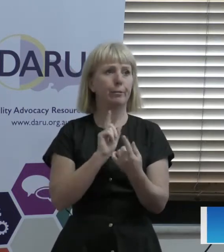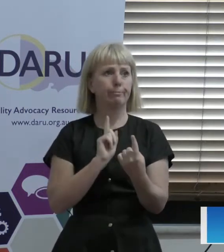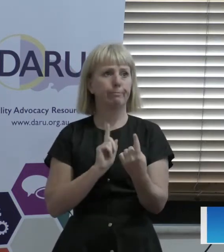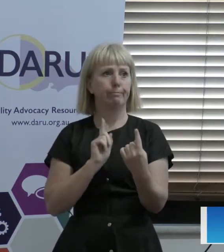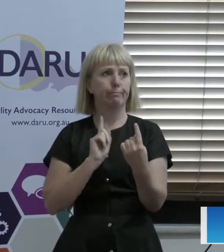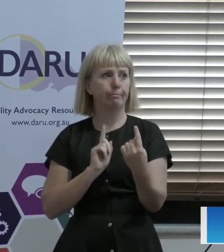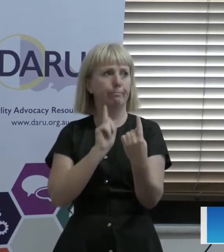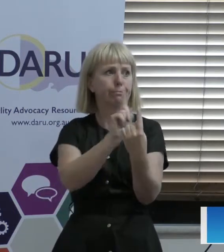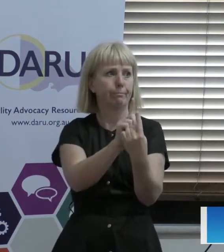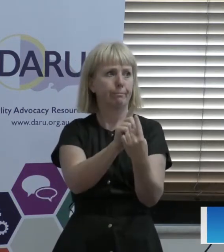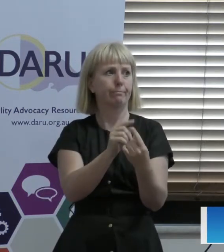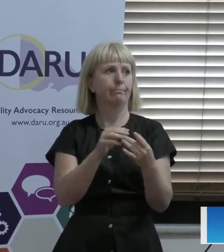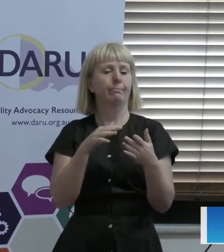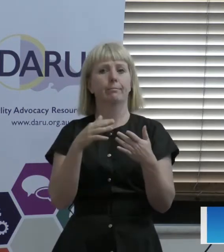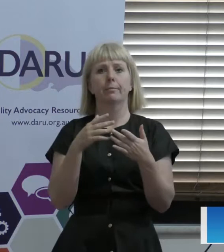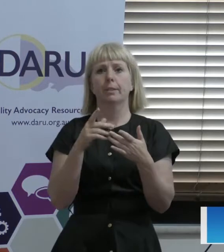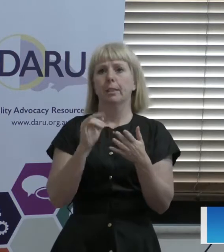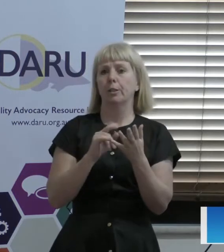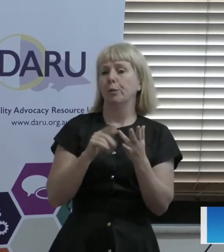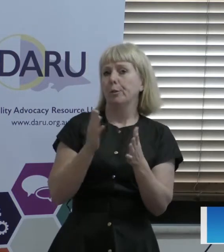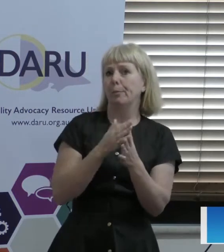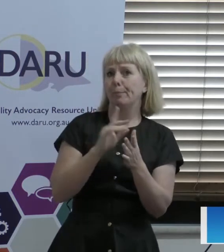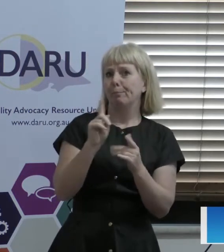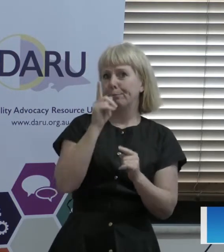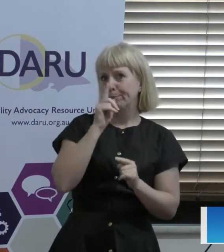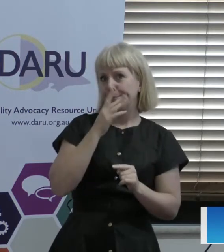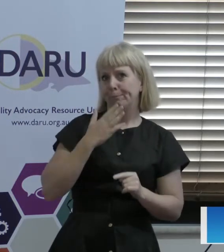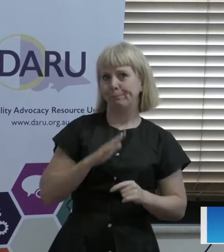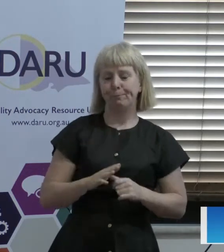is useful to promote it and to help people learn to use it will do.